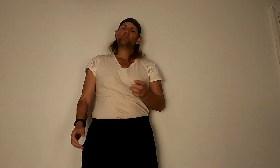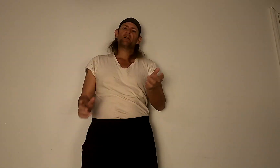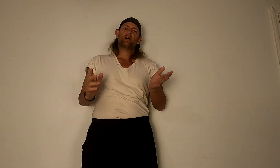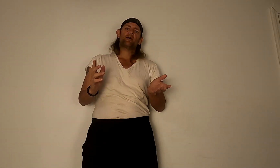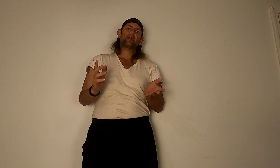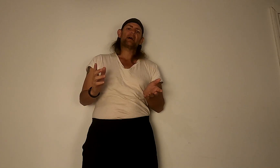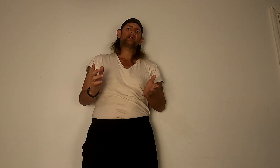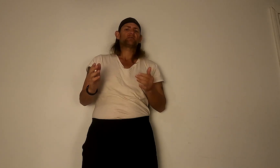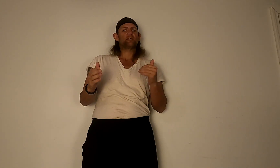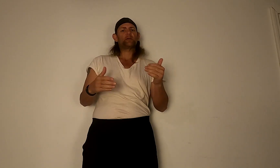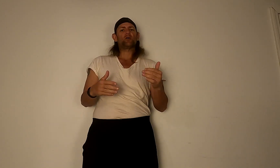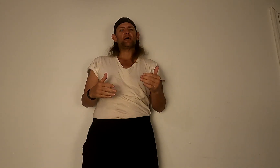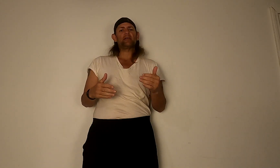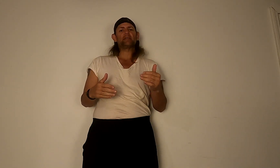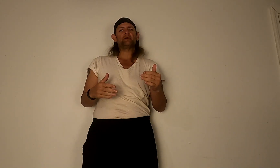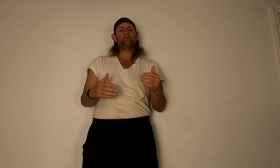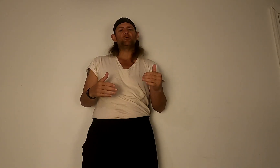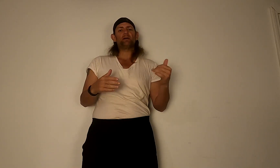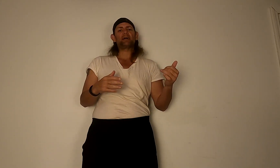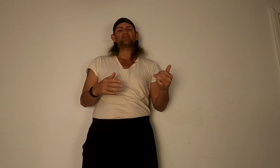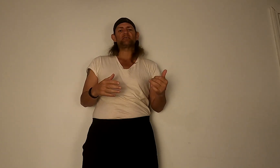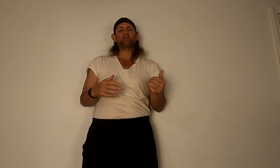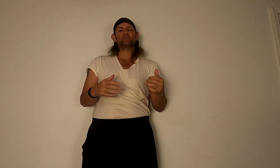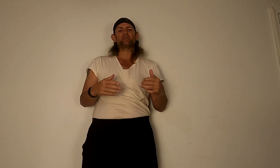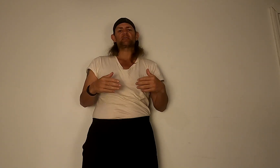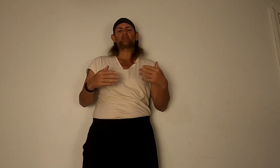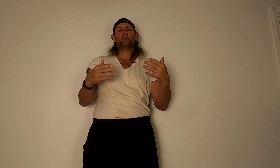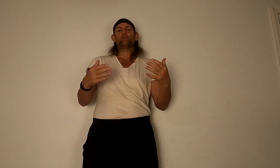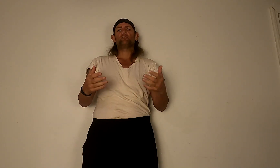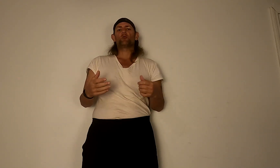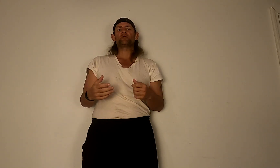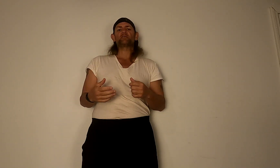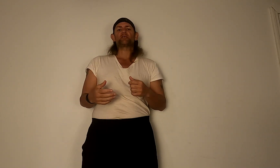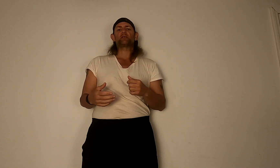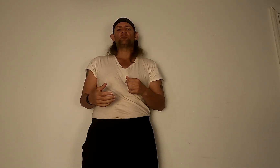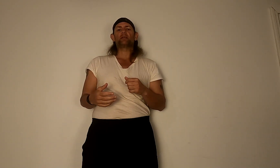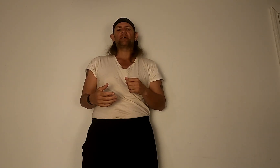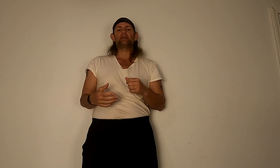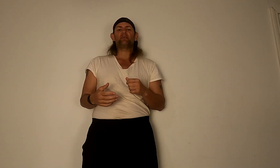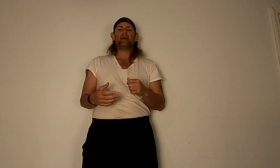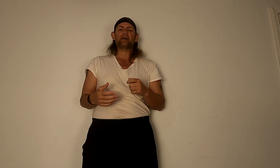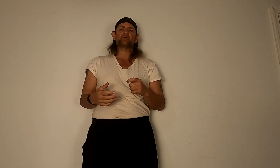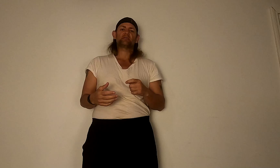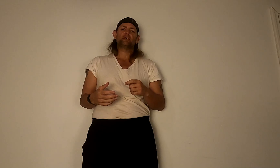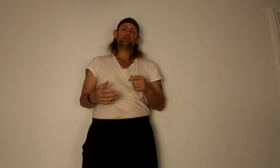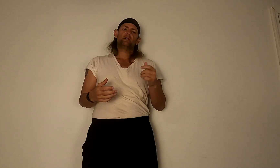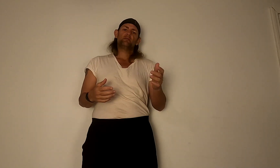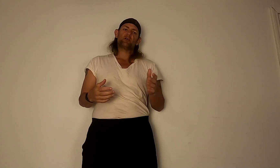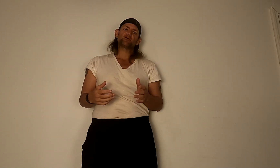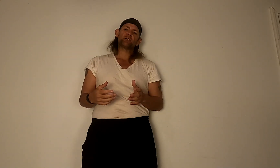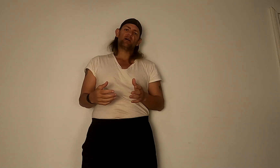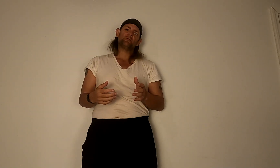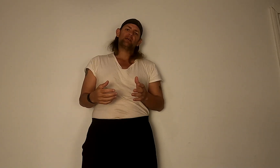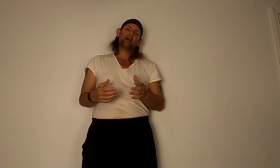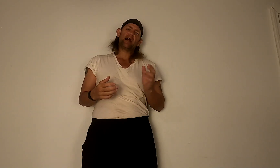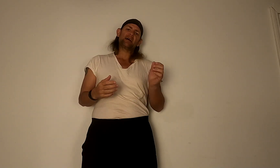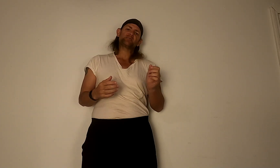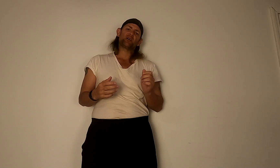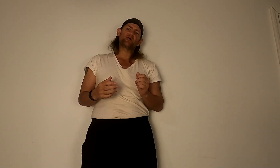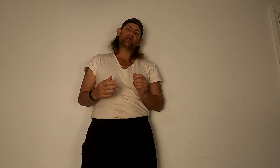Alright guys so let me go ahead and give you my statistics for this 31 day fast. First off I started